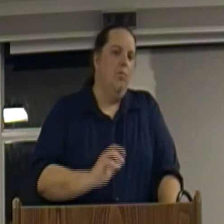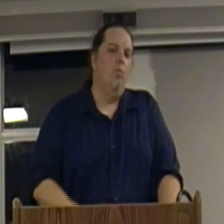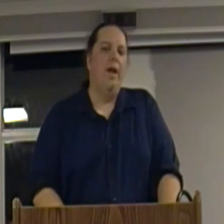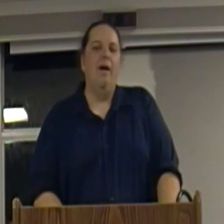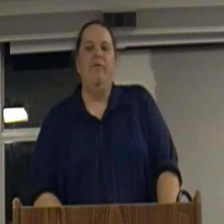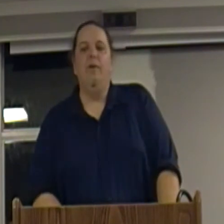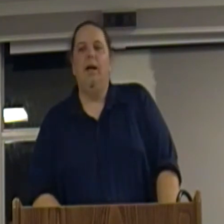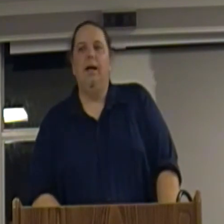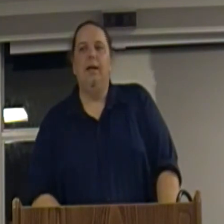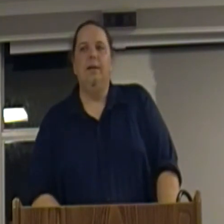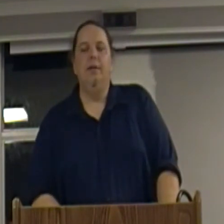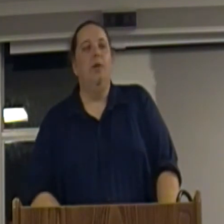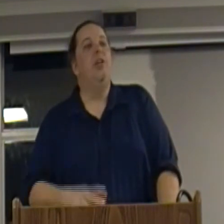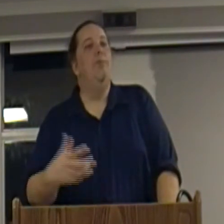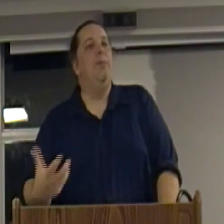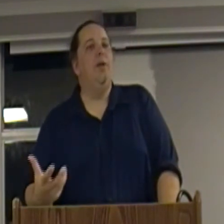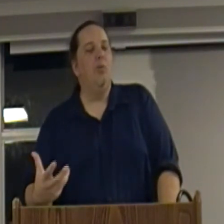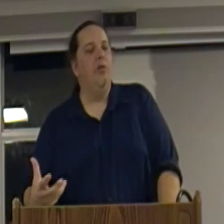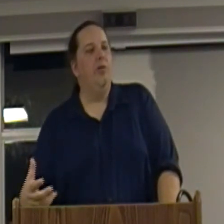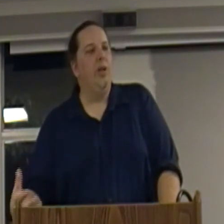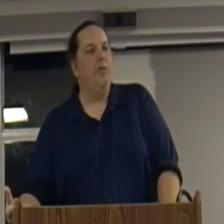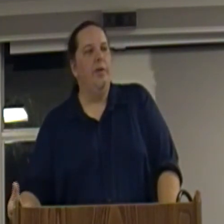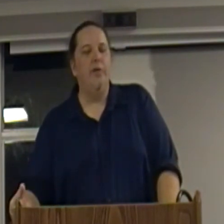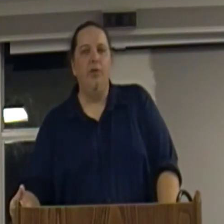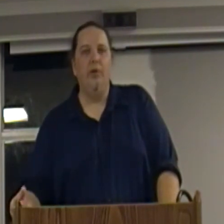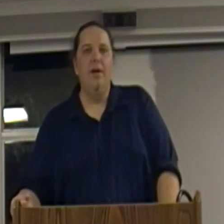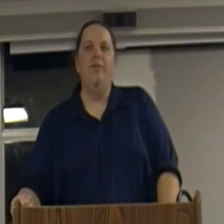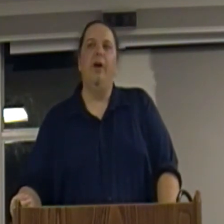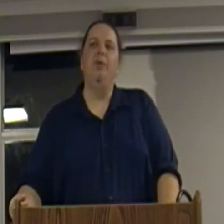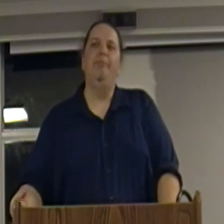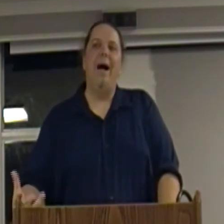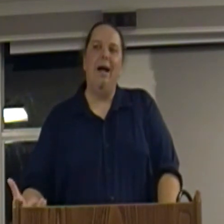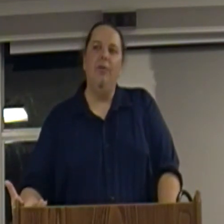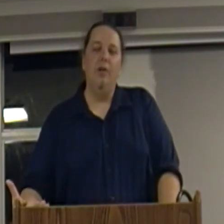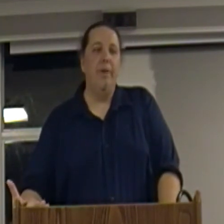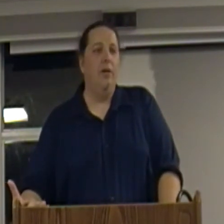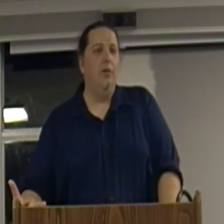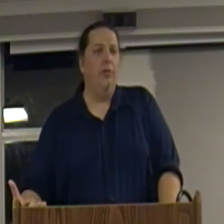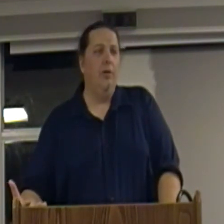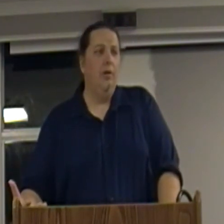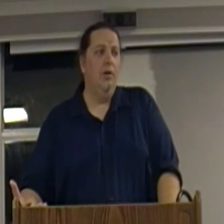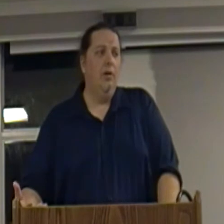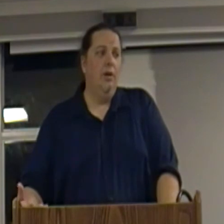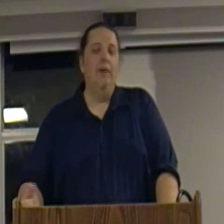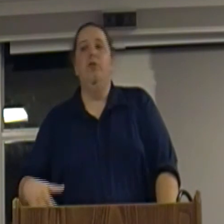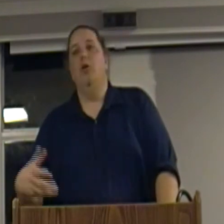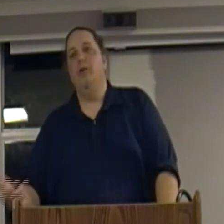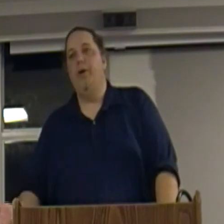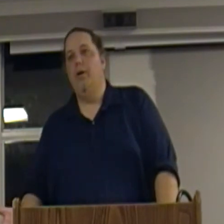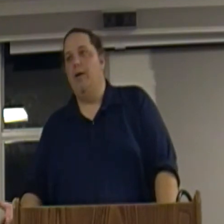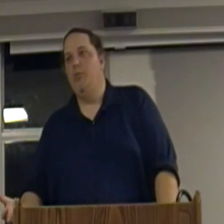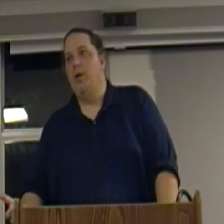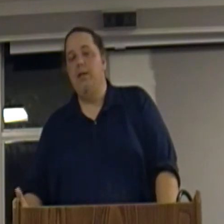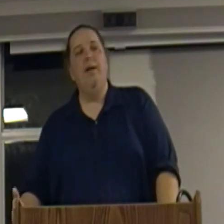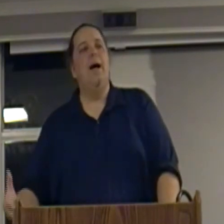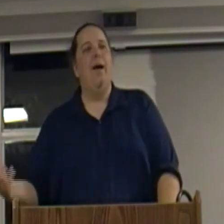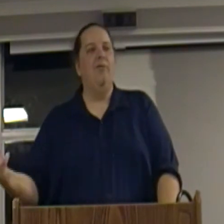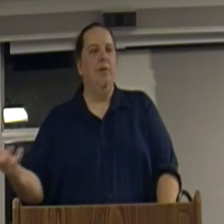we have you know some people are more successful than others they're able to buy out their competitors even though their competitor has money they now have